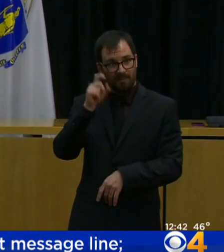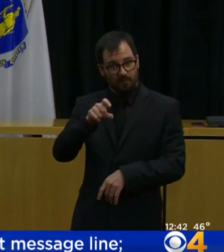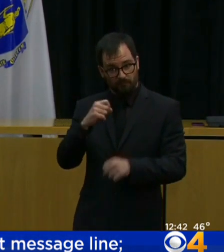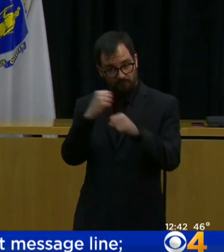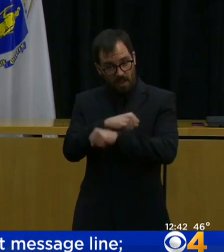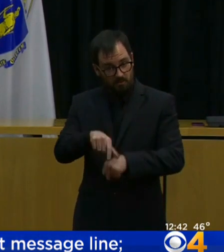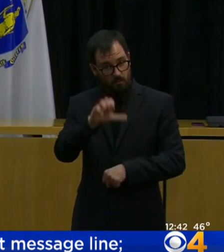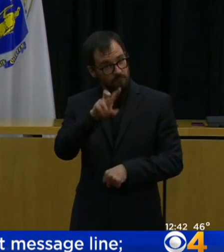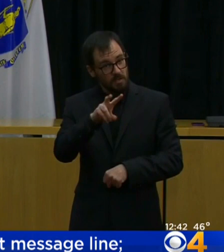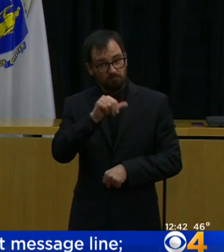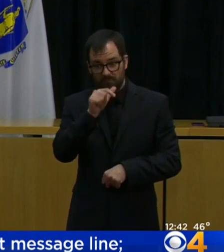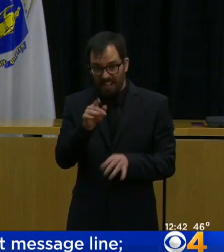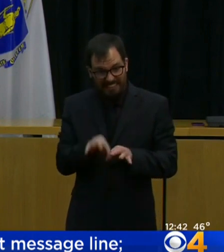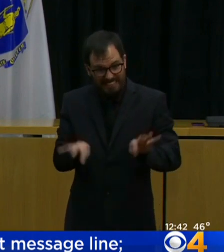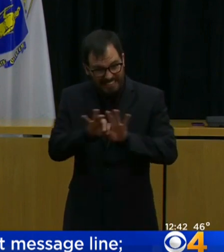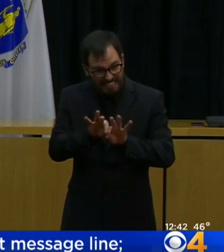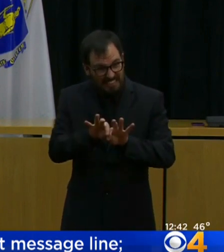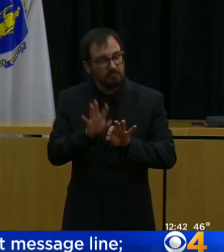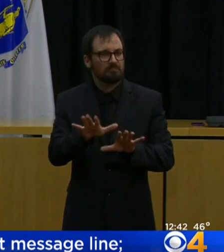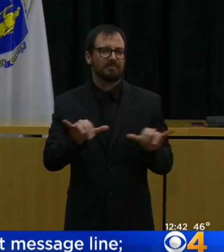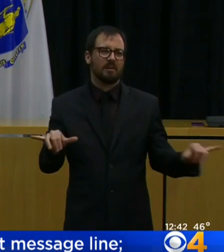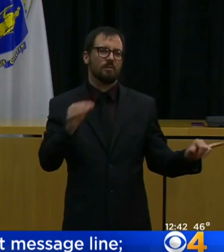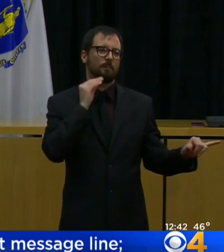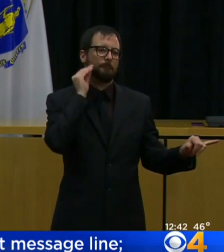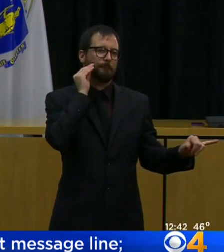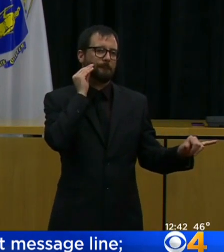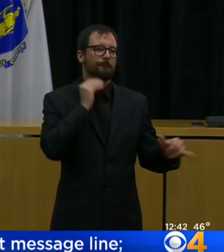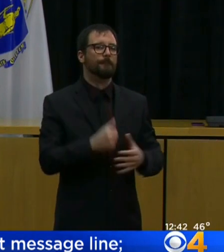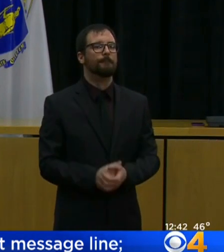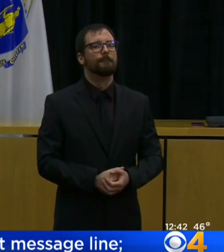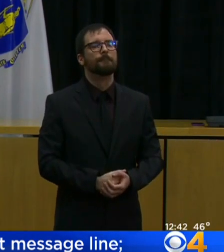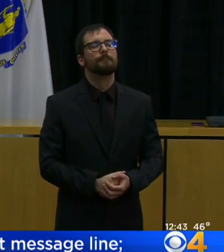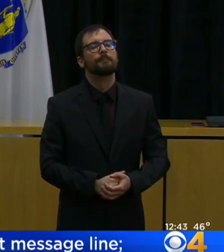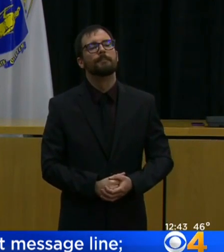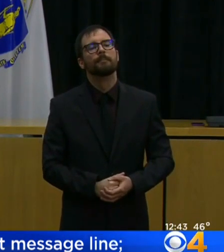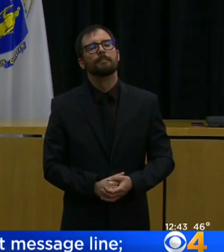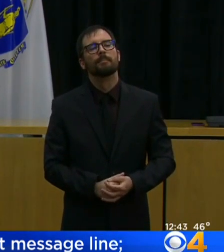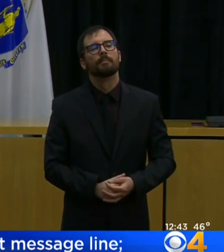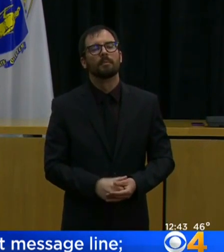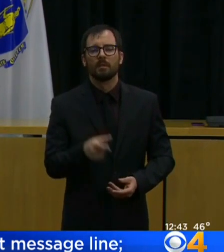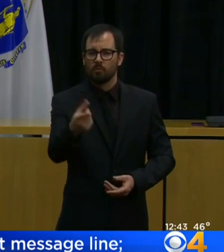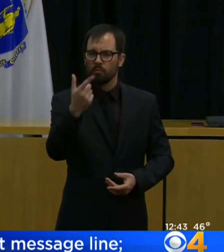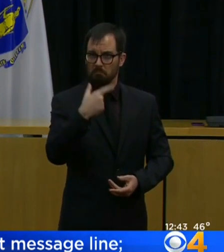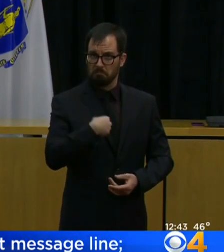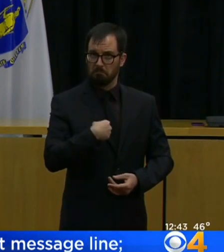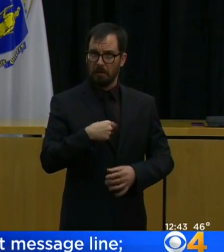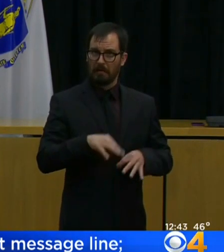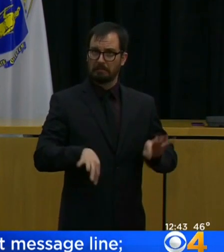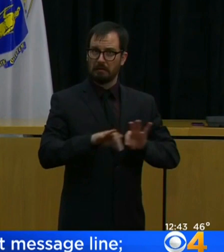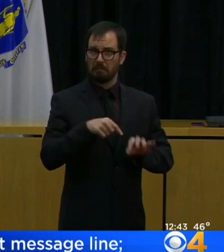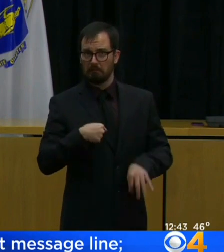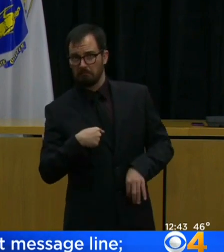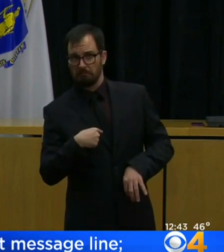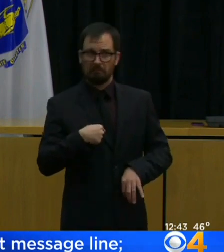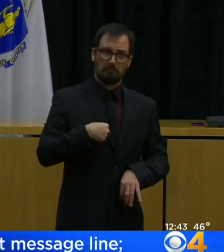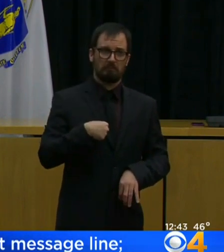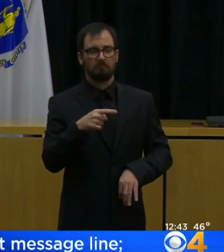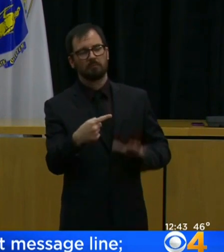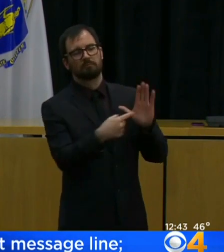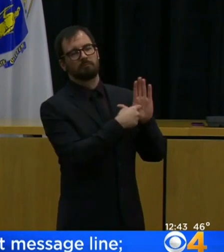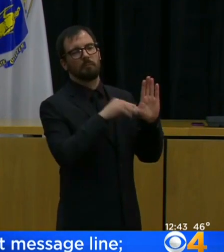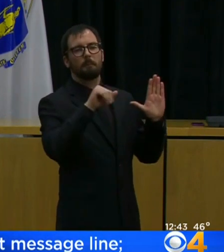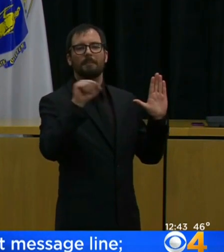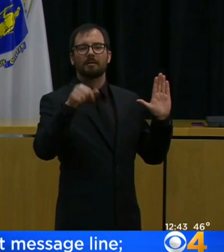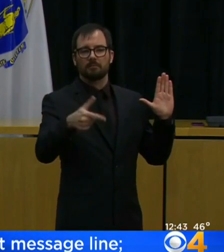builds off a national standard that every other state that's head down this road has basically used as their